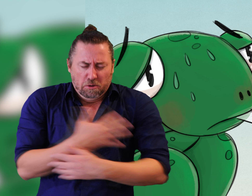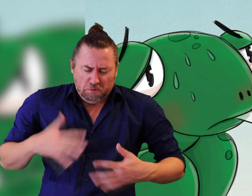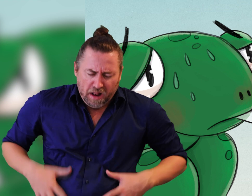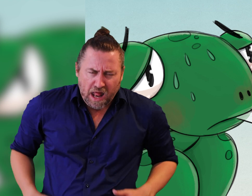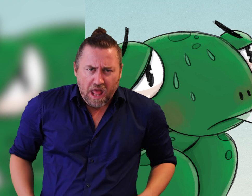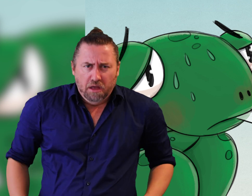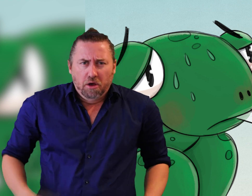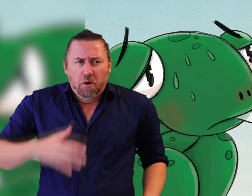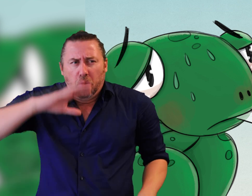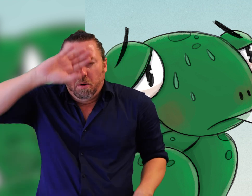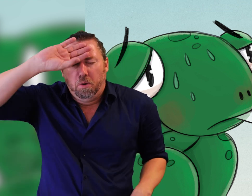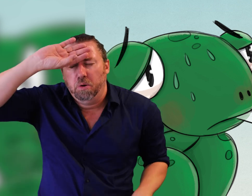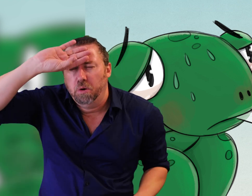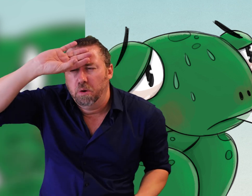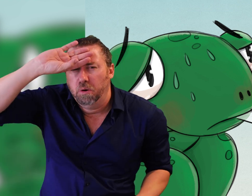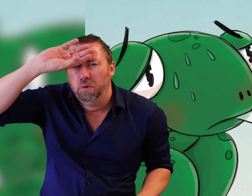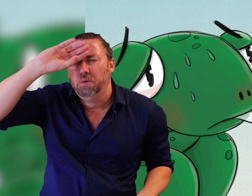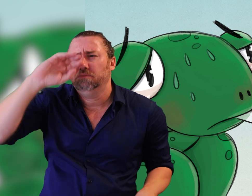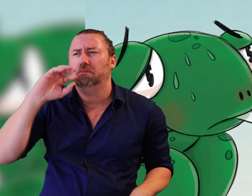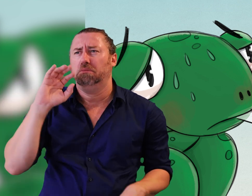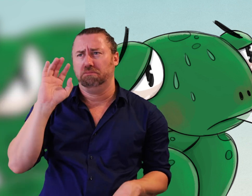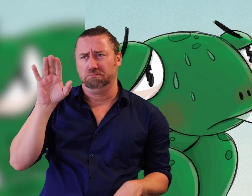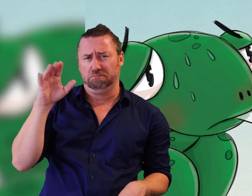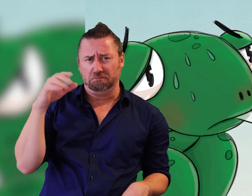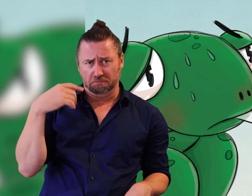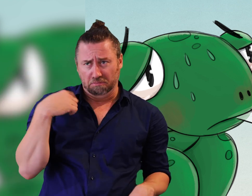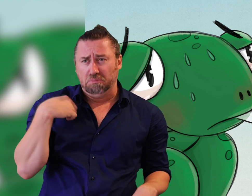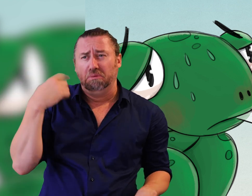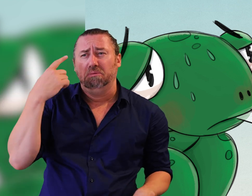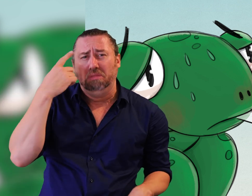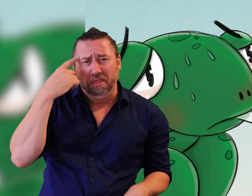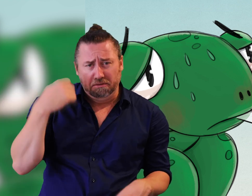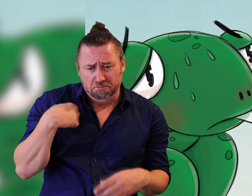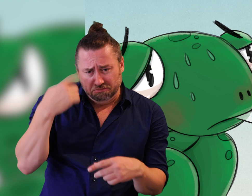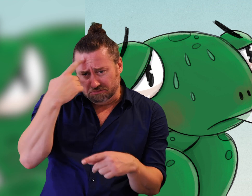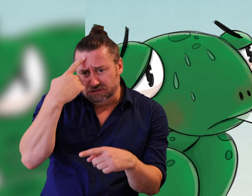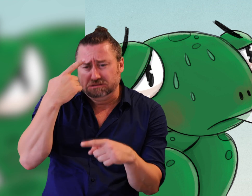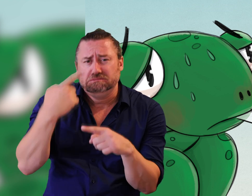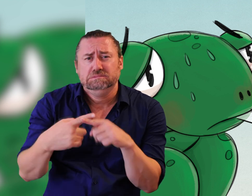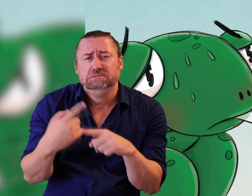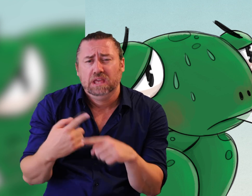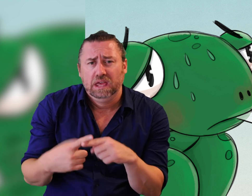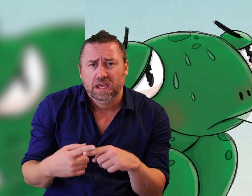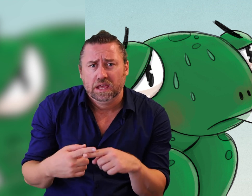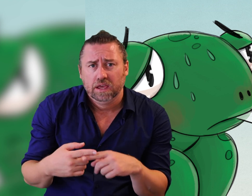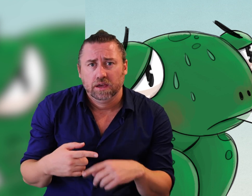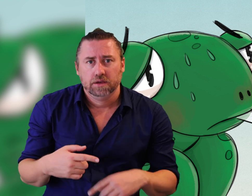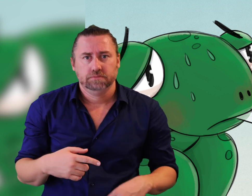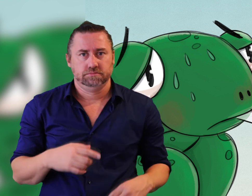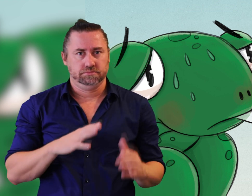legs hurt. His head felt hot. I think I'm sick, croaked Mr